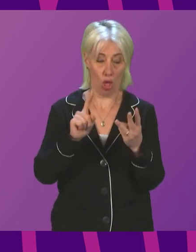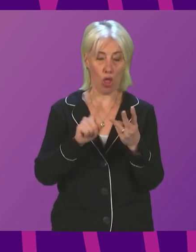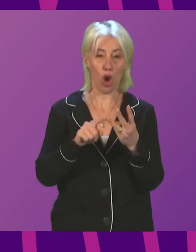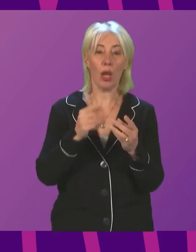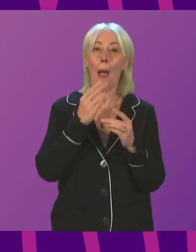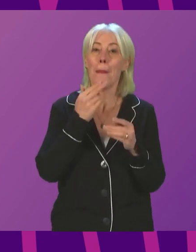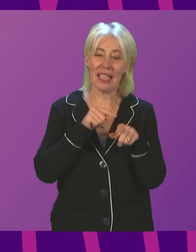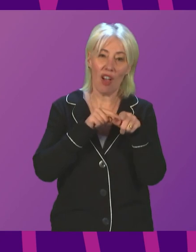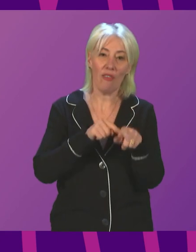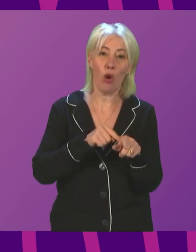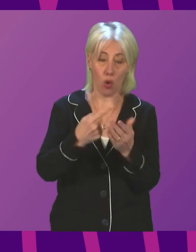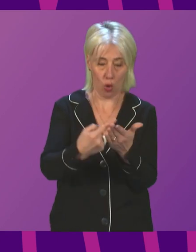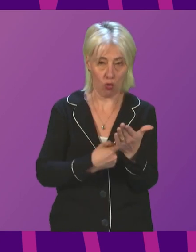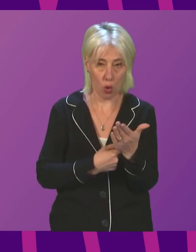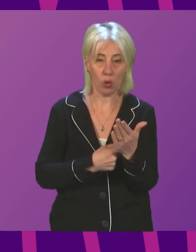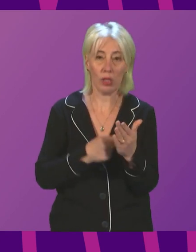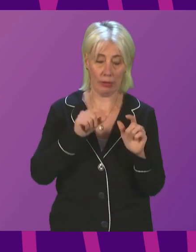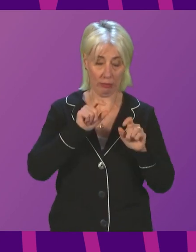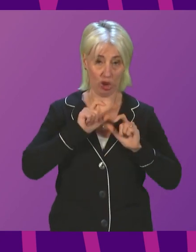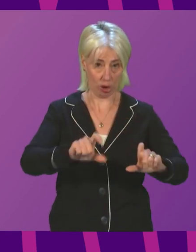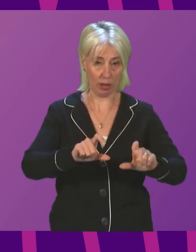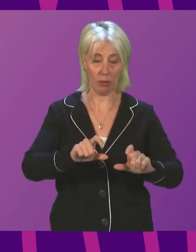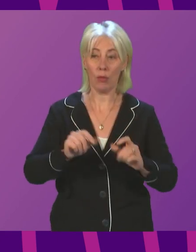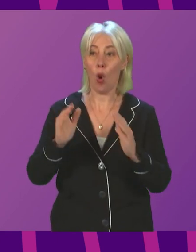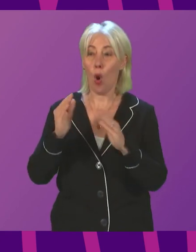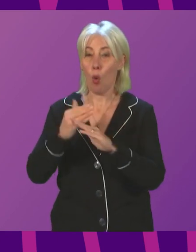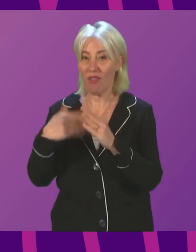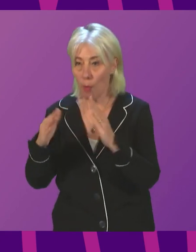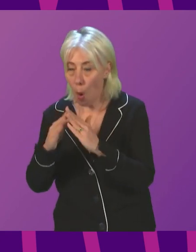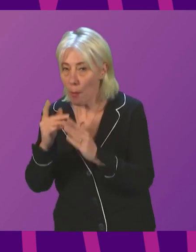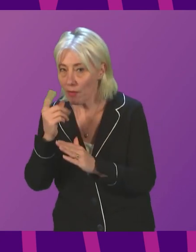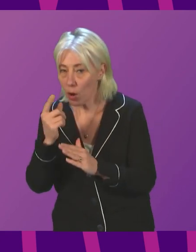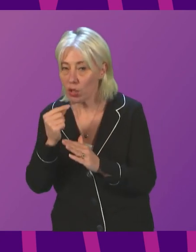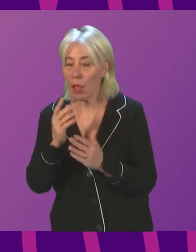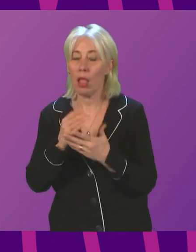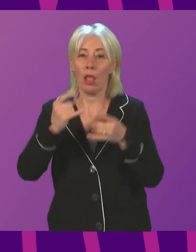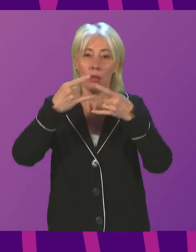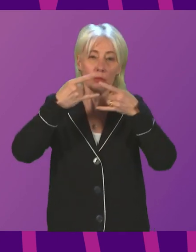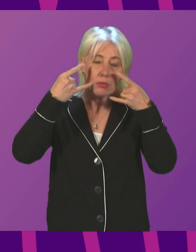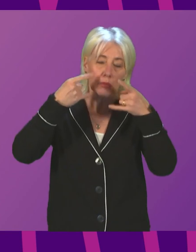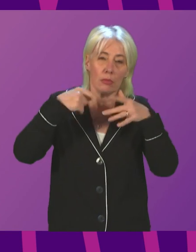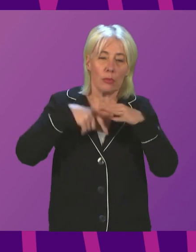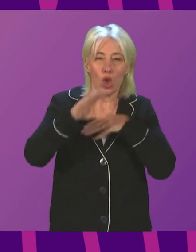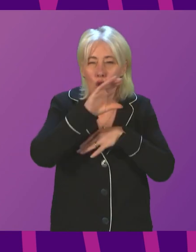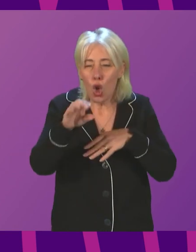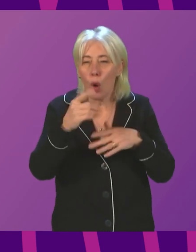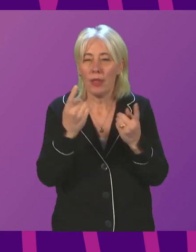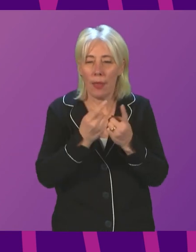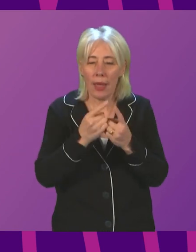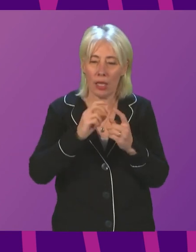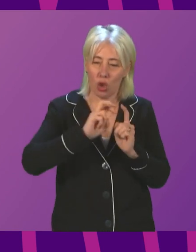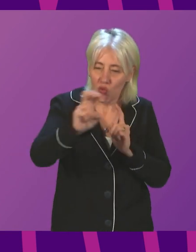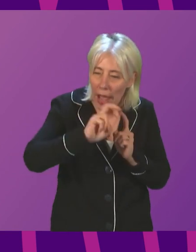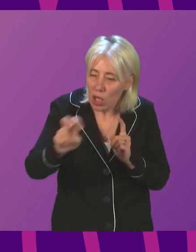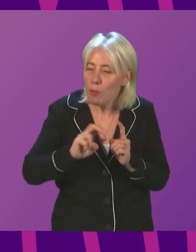in place. Work from home when possible. Wear face coverings in indoor public places such as shops, public transport and when moving